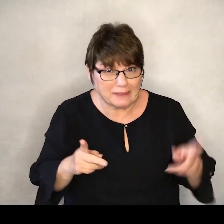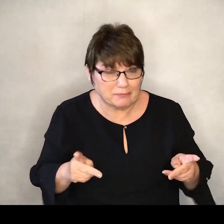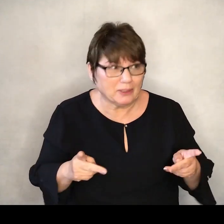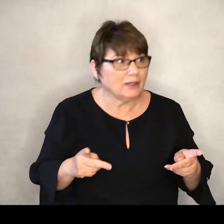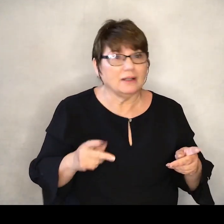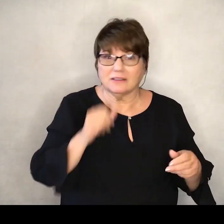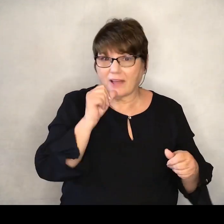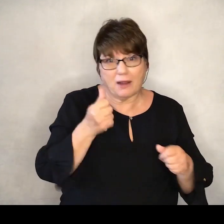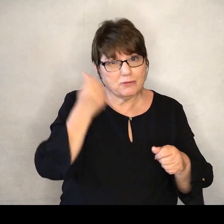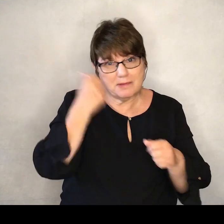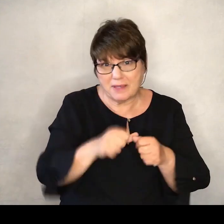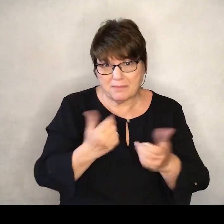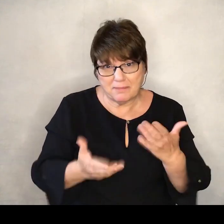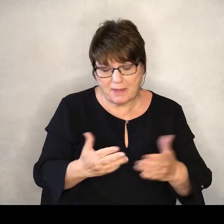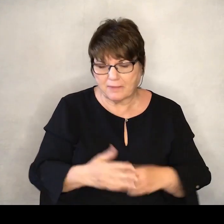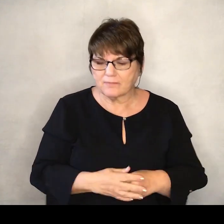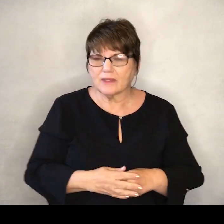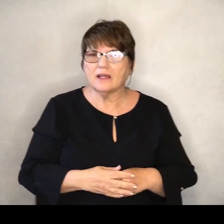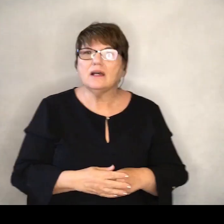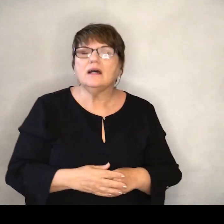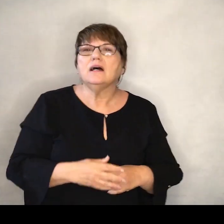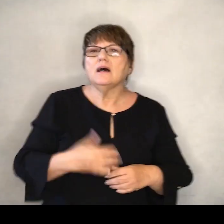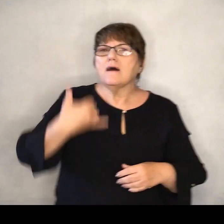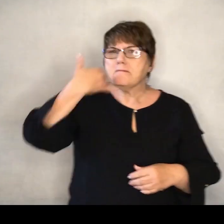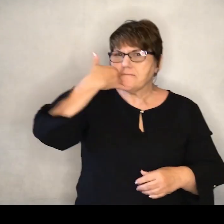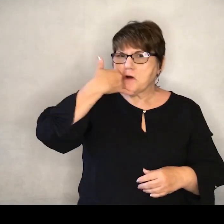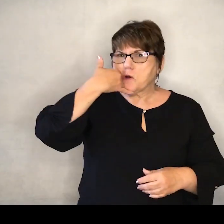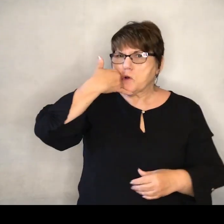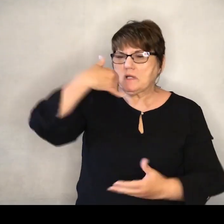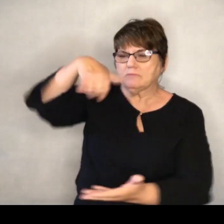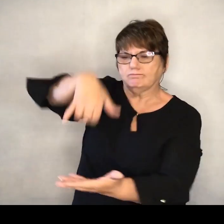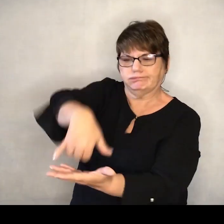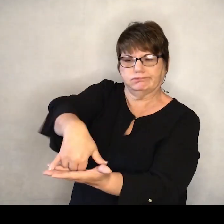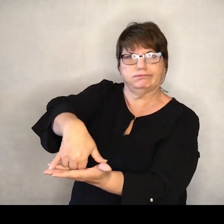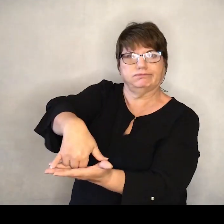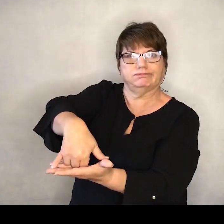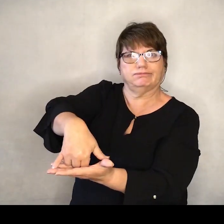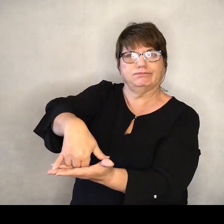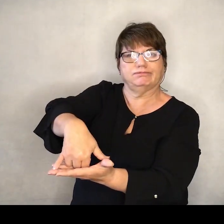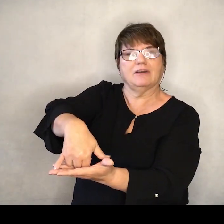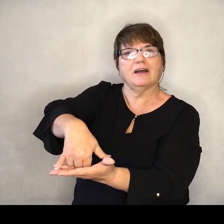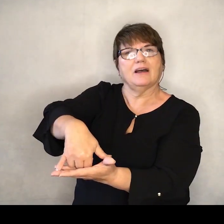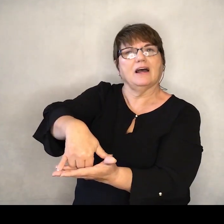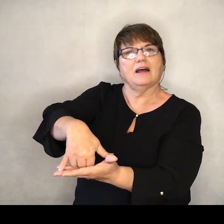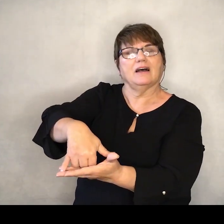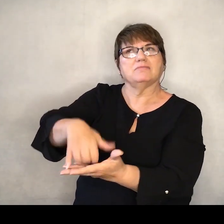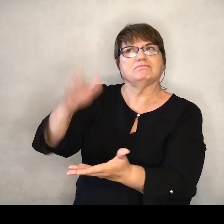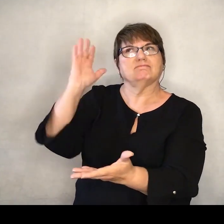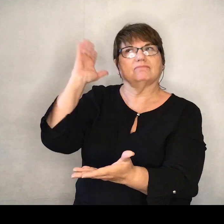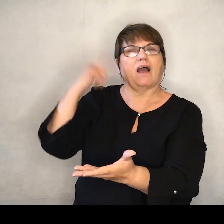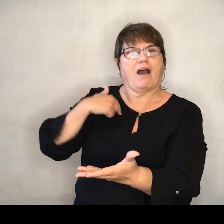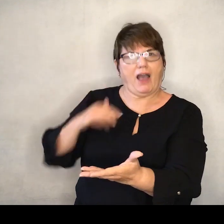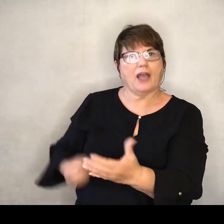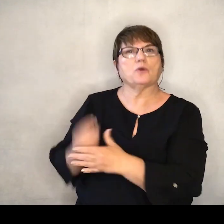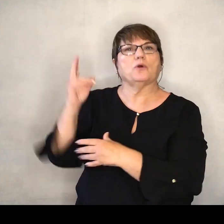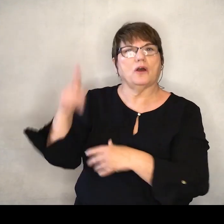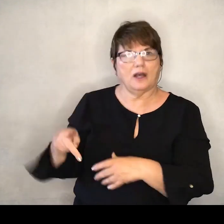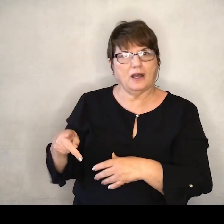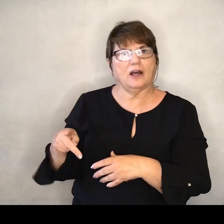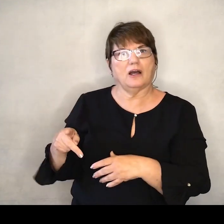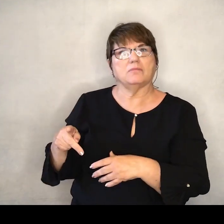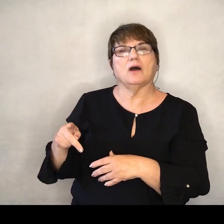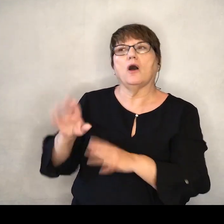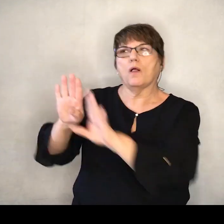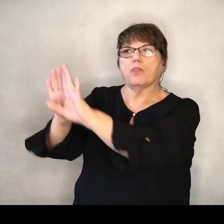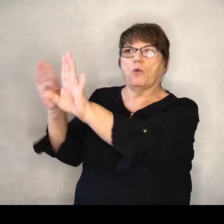what it was, let me tell you. It was this object. It could be on a table. But most often in the days when I was growing up, it would be on the